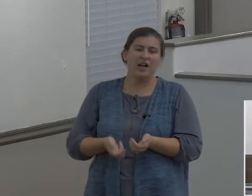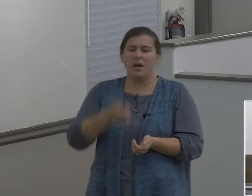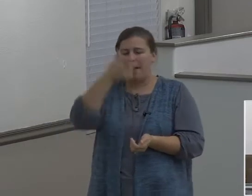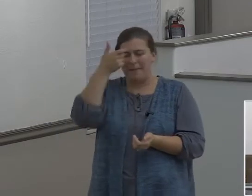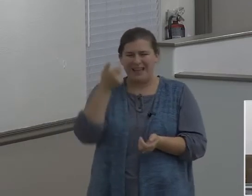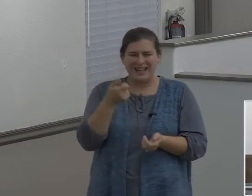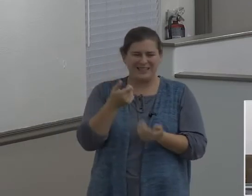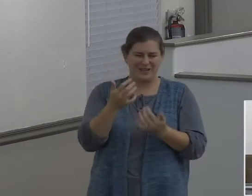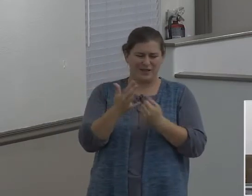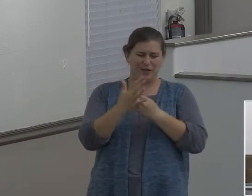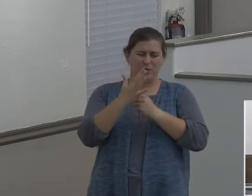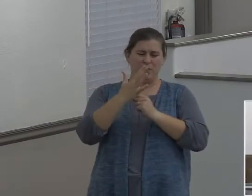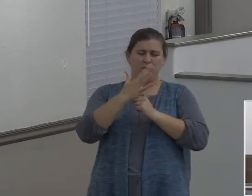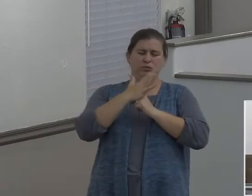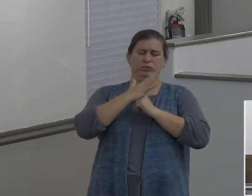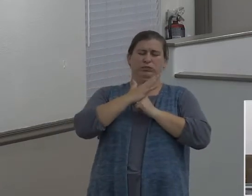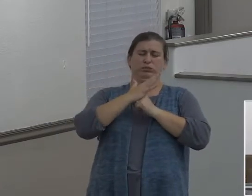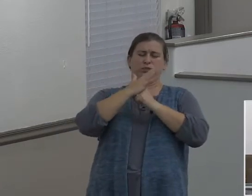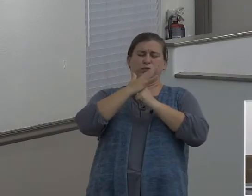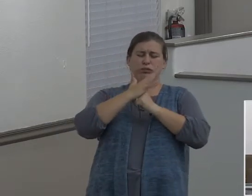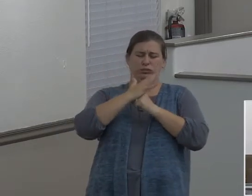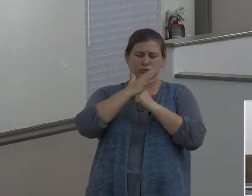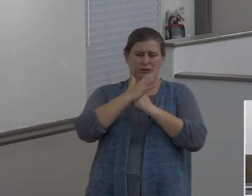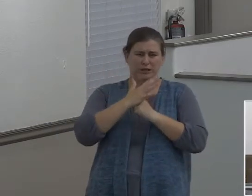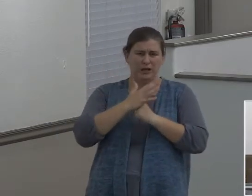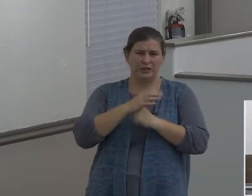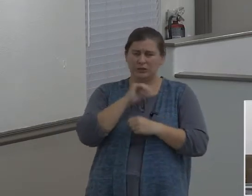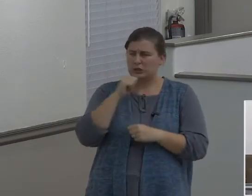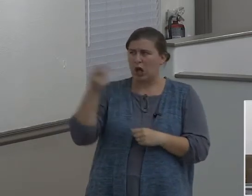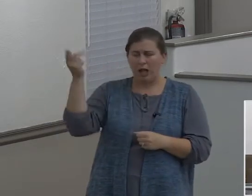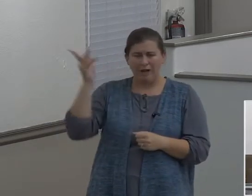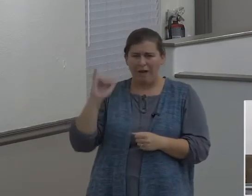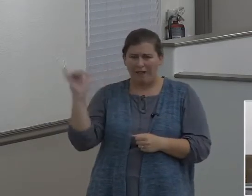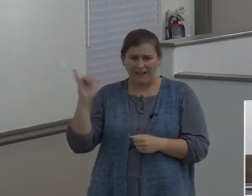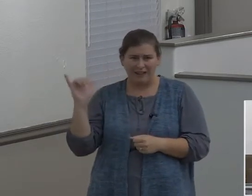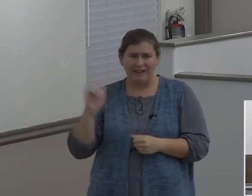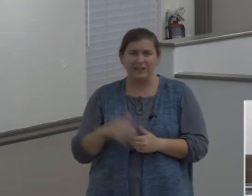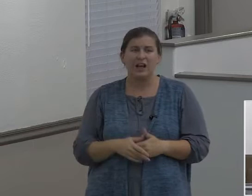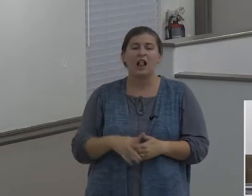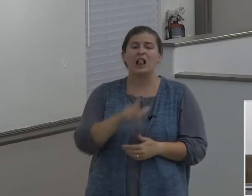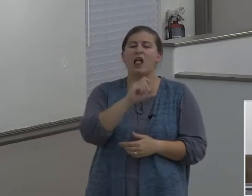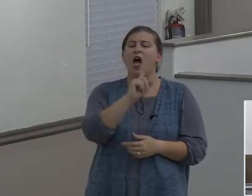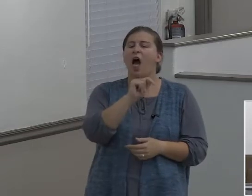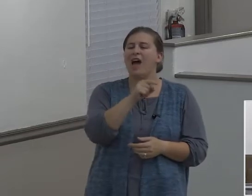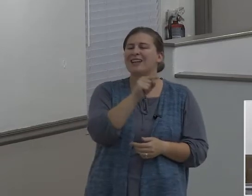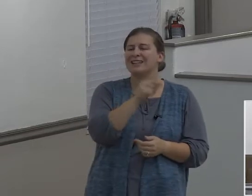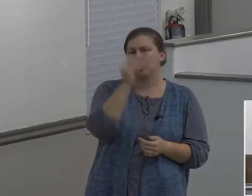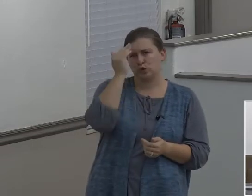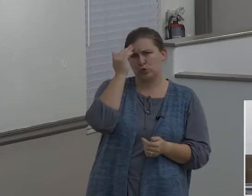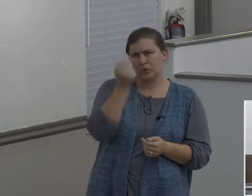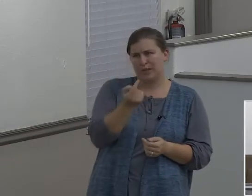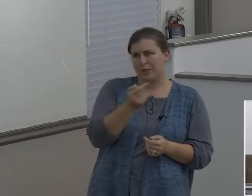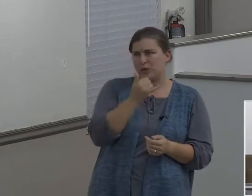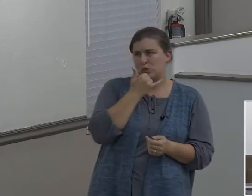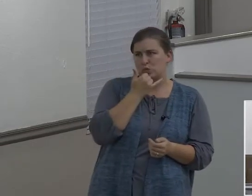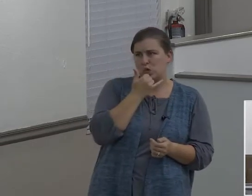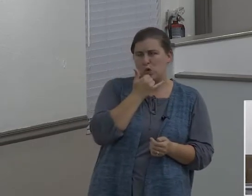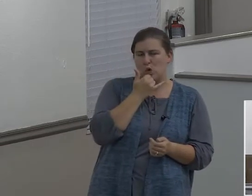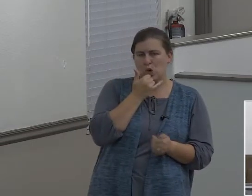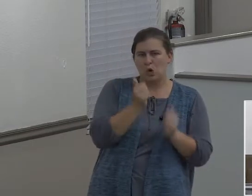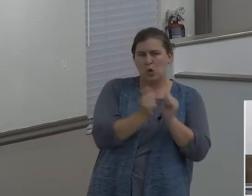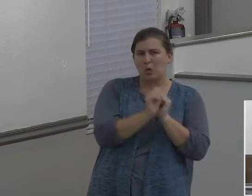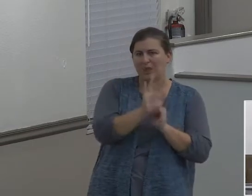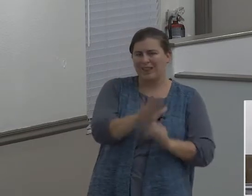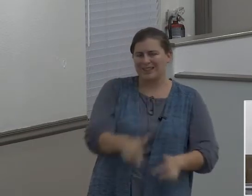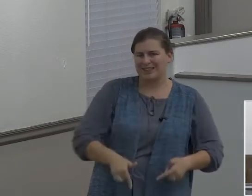he's put himself into. Lot knew something was wrong with his life. He knew something was wrong with